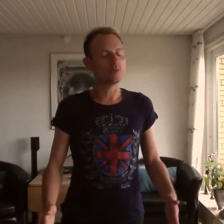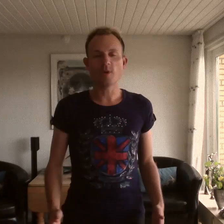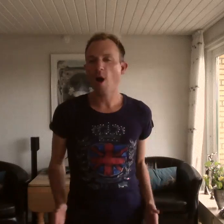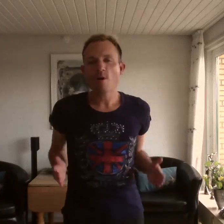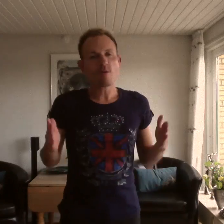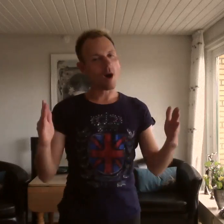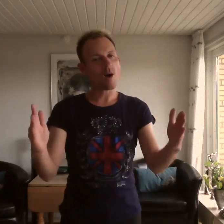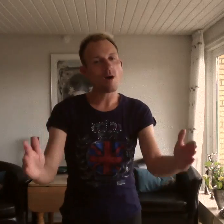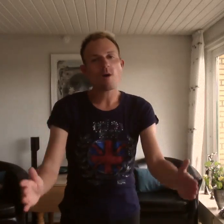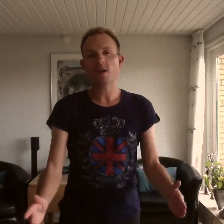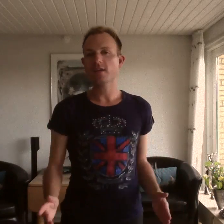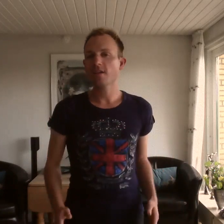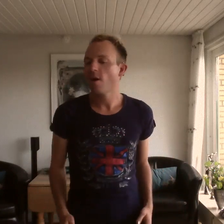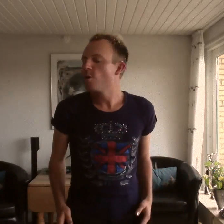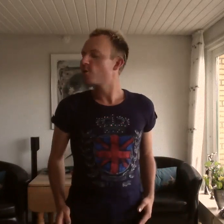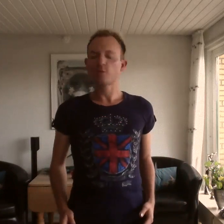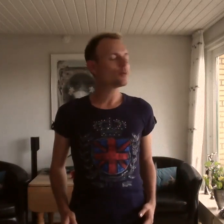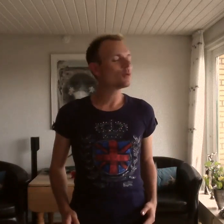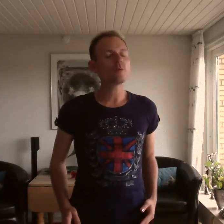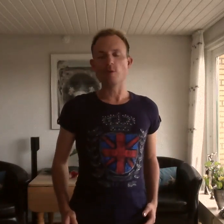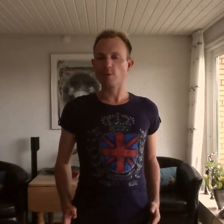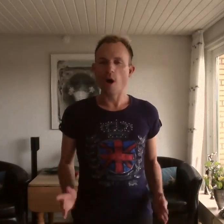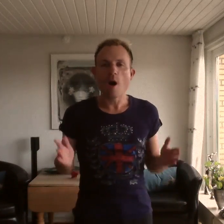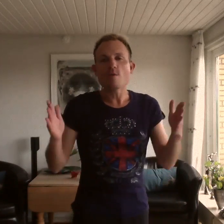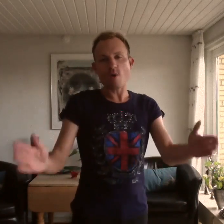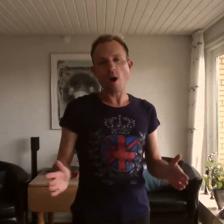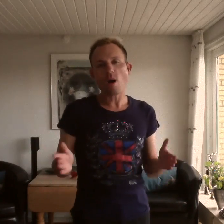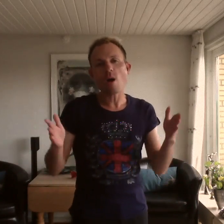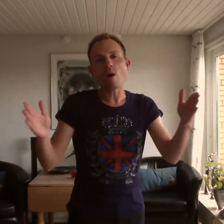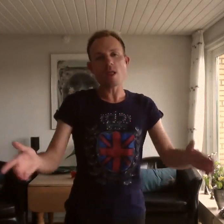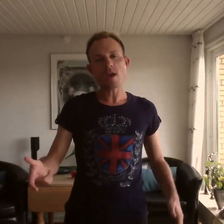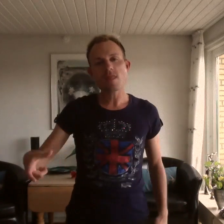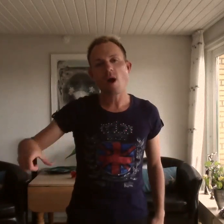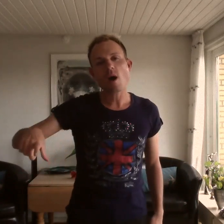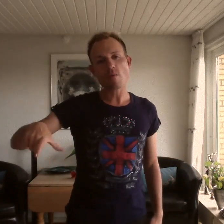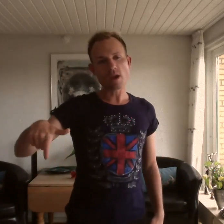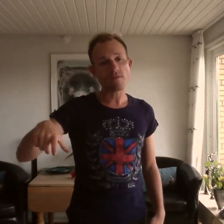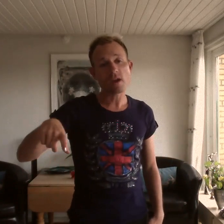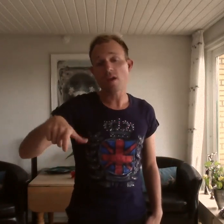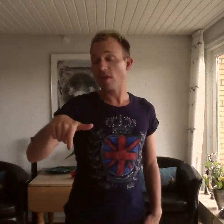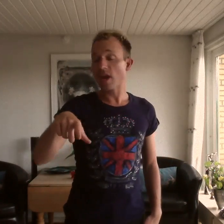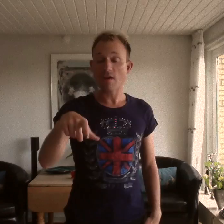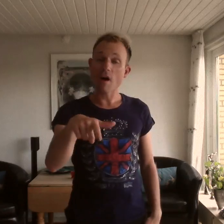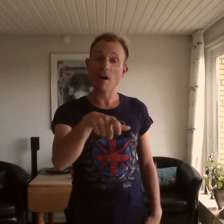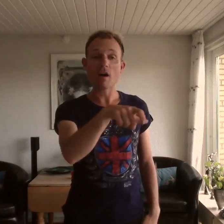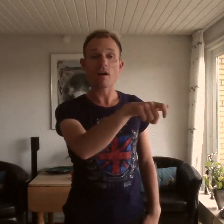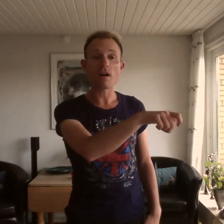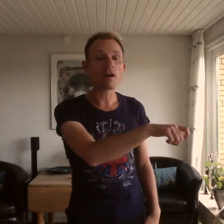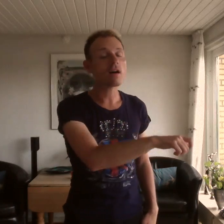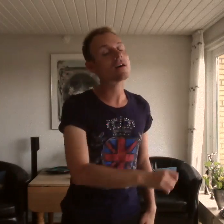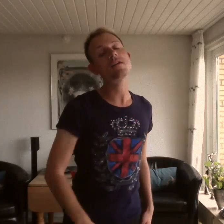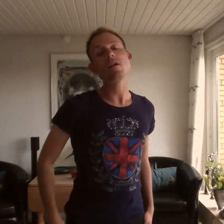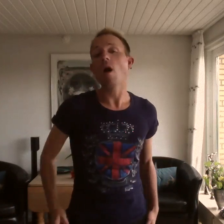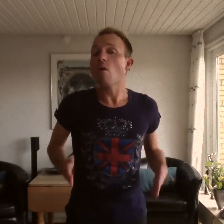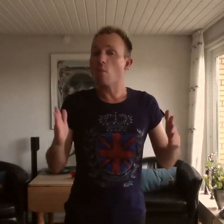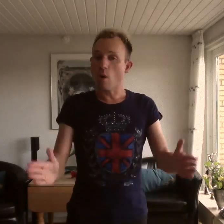rolling, yeah, rolling, rolling on the river. Left